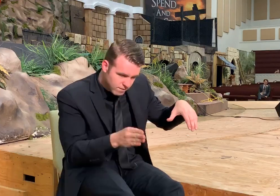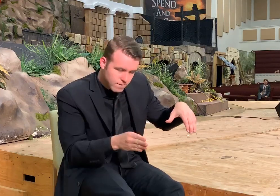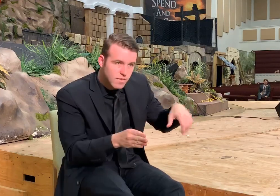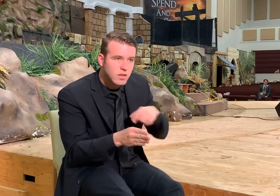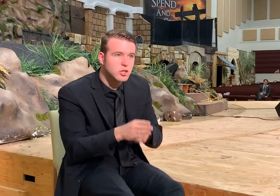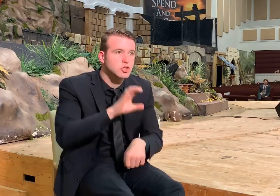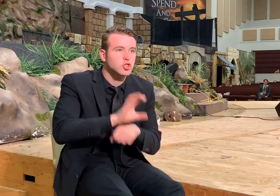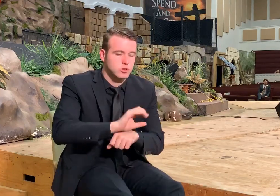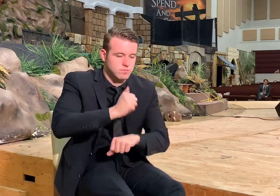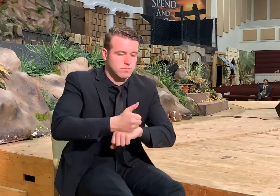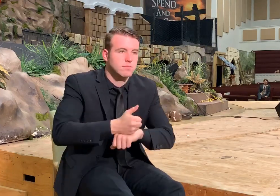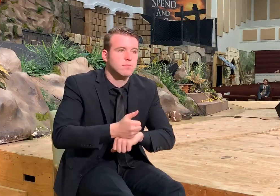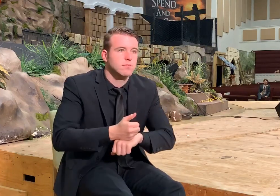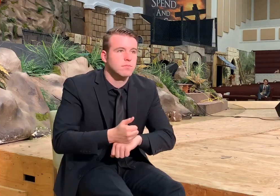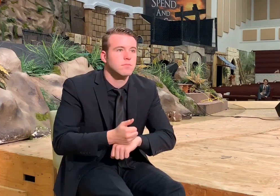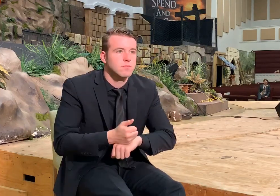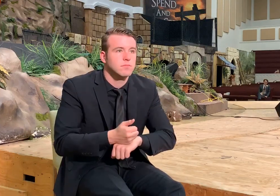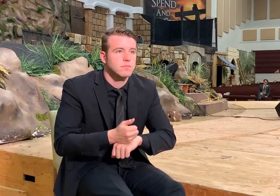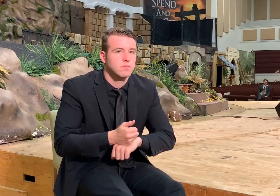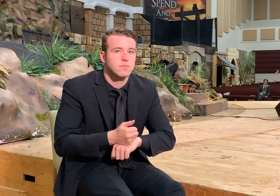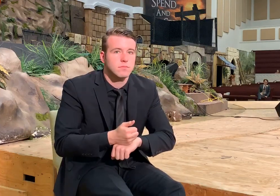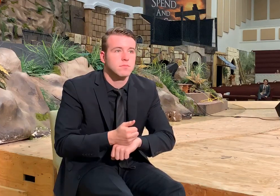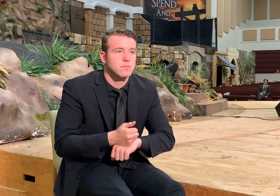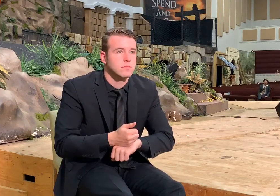wall of the church. And then he built it right here.